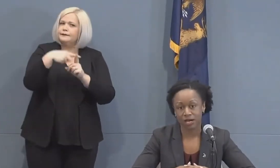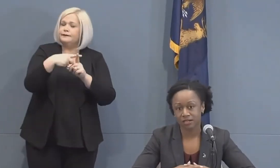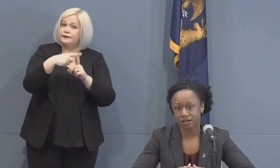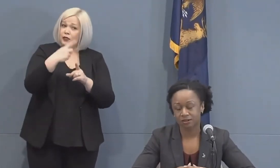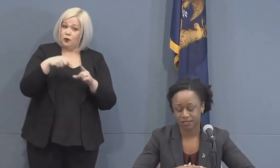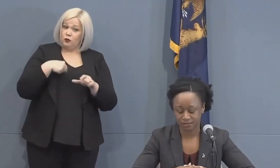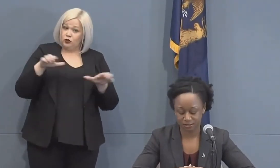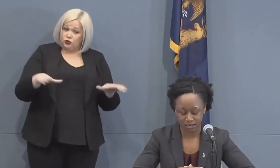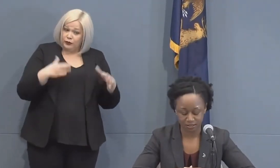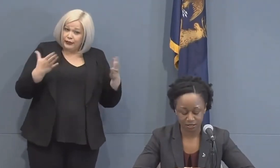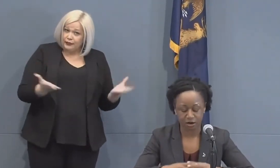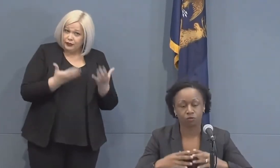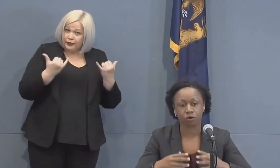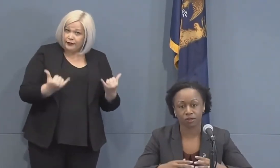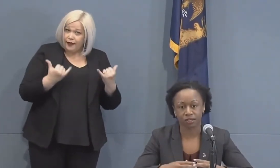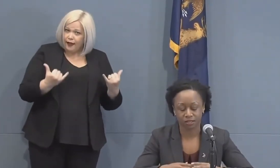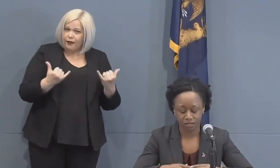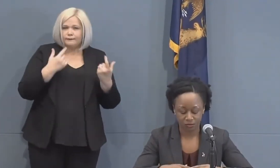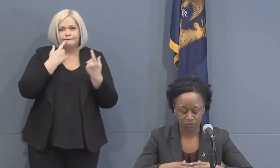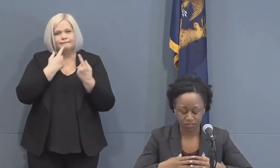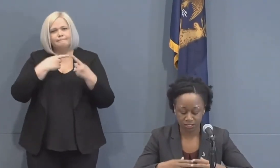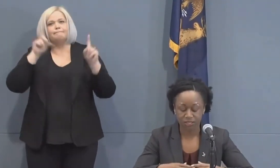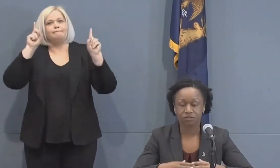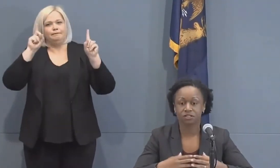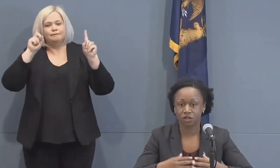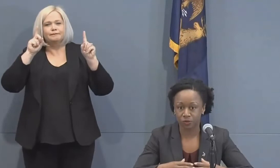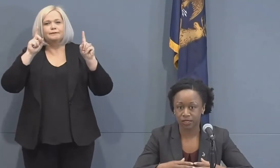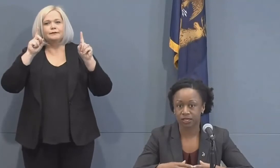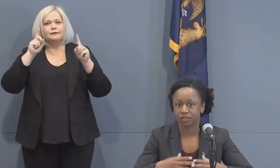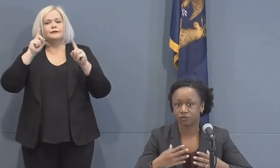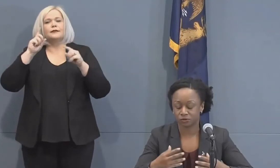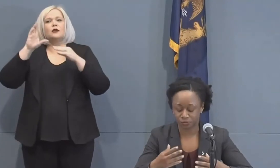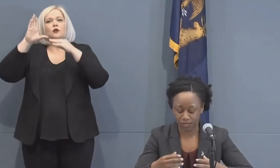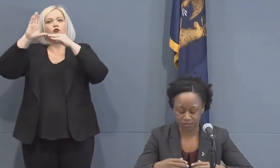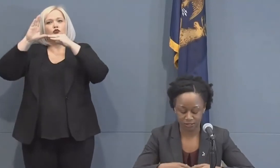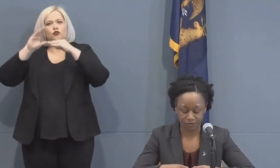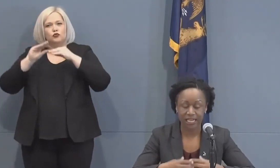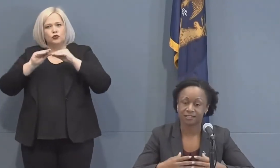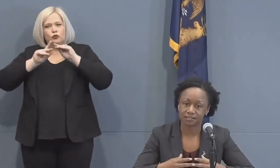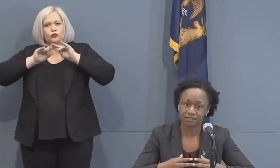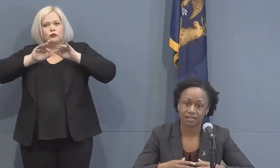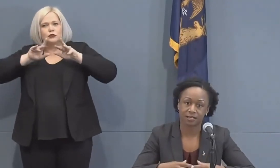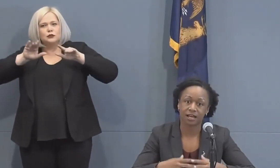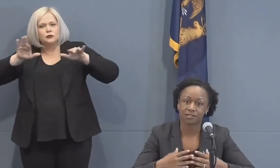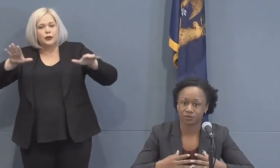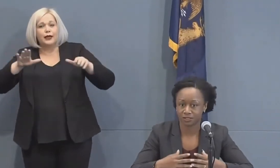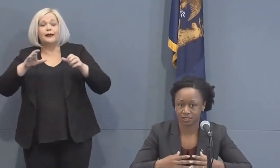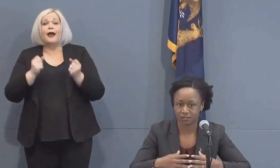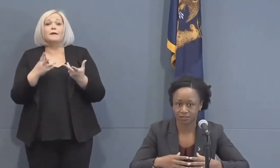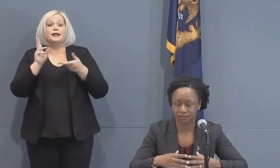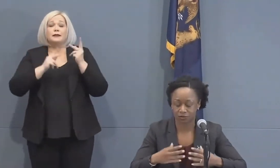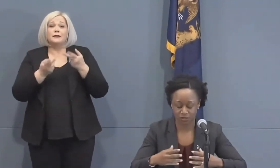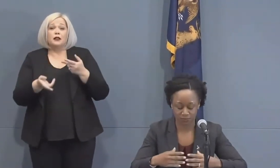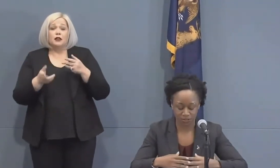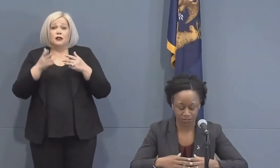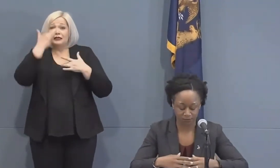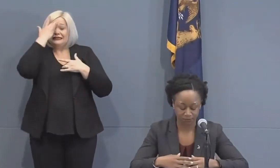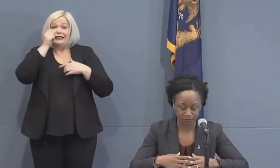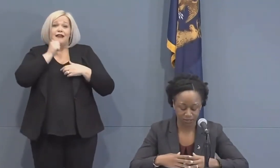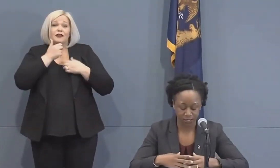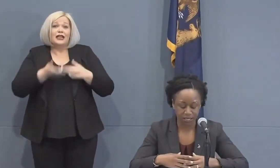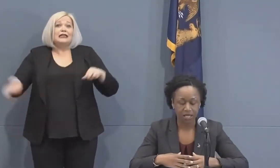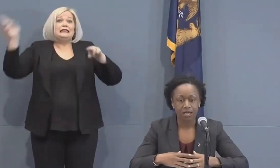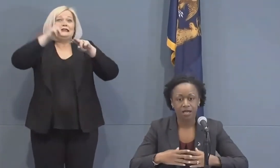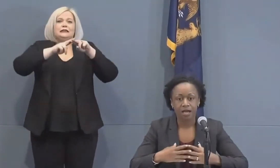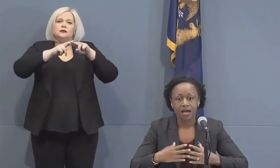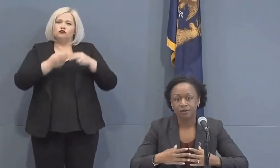taking right now as a state are working with continued slowing in the growth rates of cases and hospitalizations across Michigan.